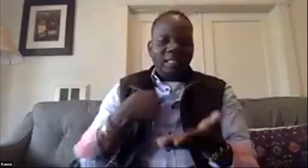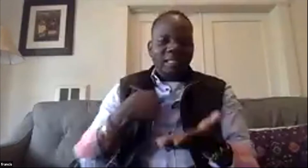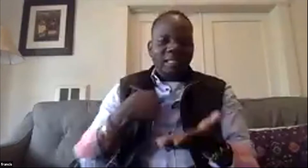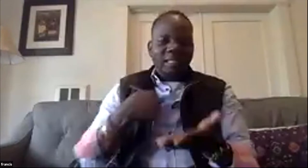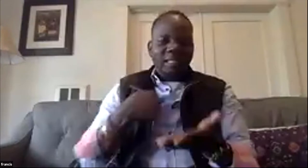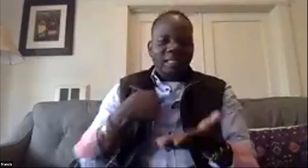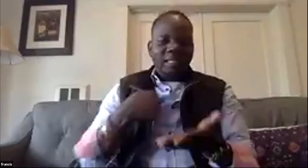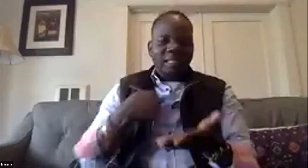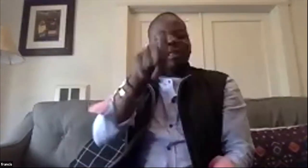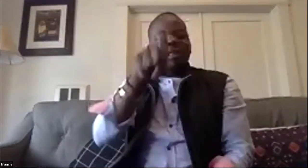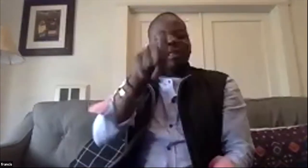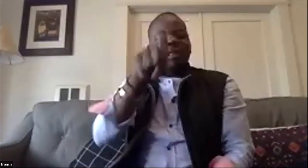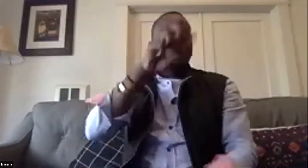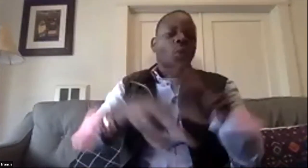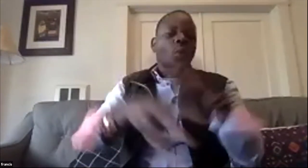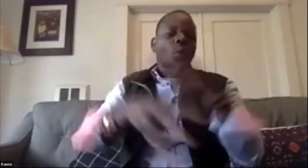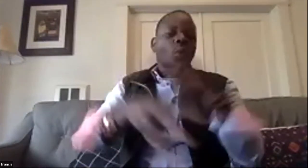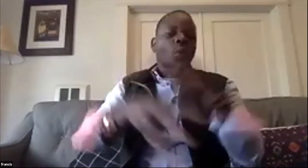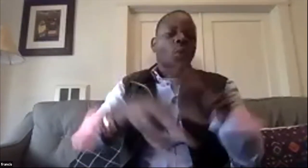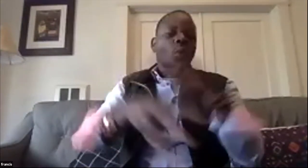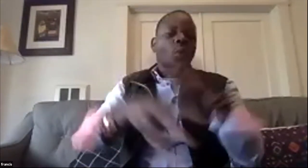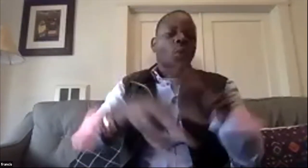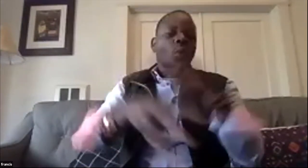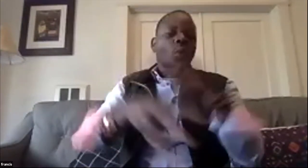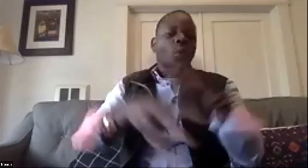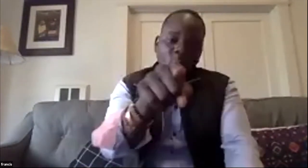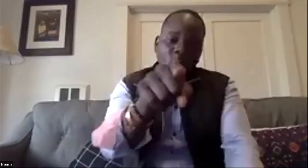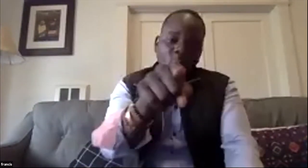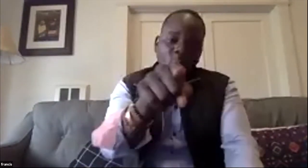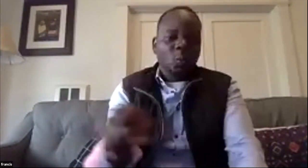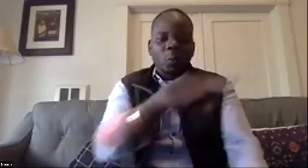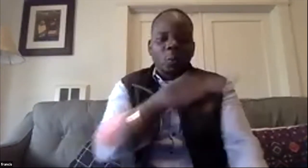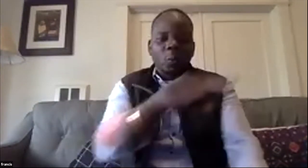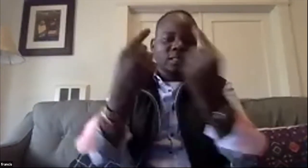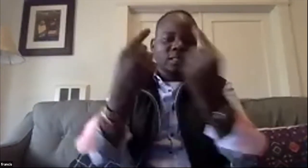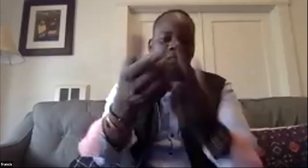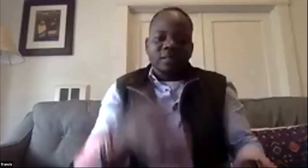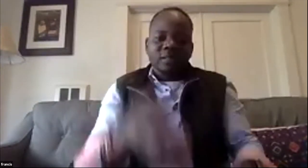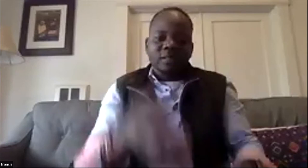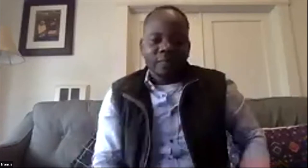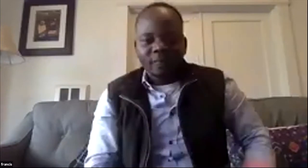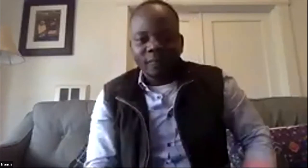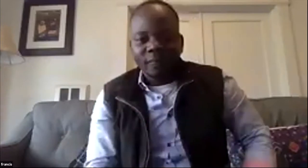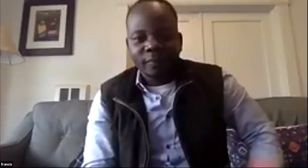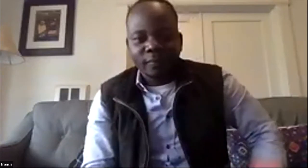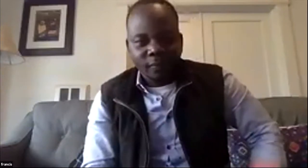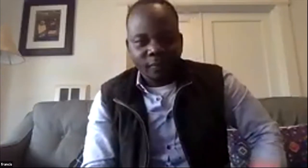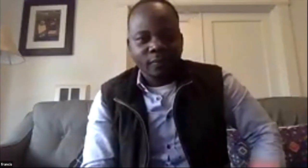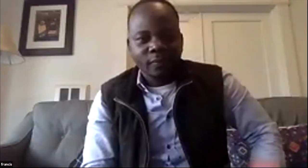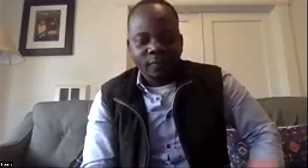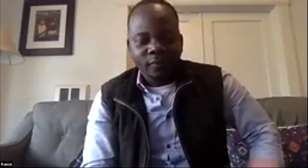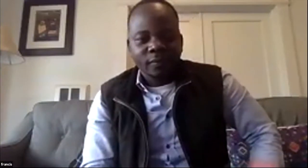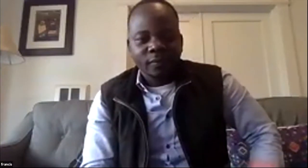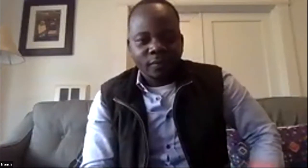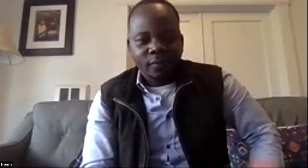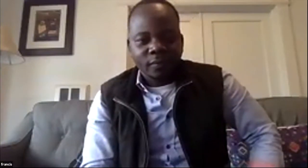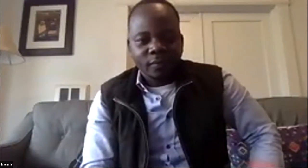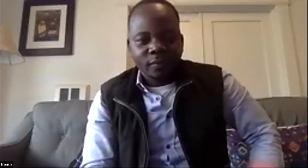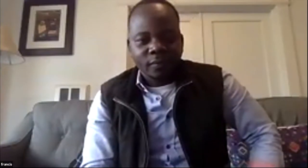wherever they are and help them learn all the things they need to learn and become to become more successful in a holistic